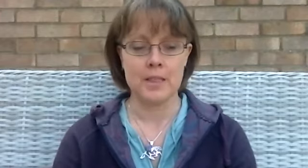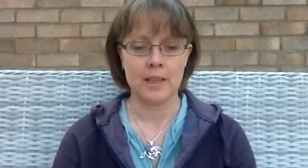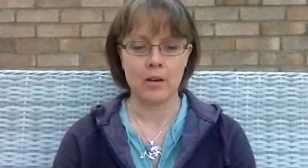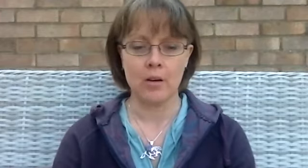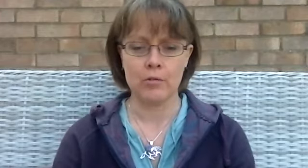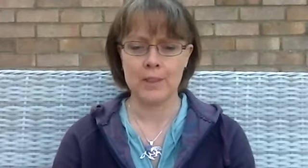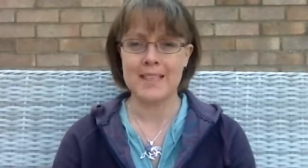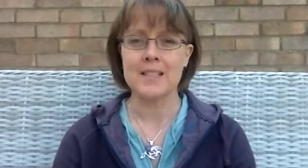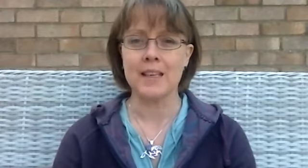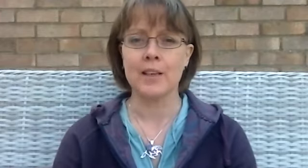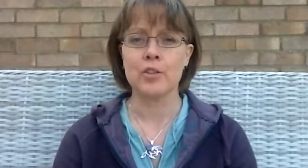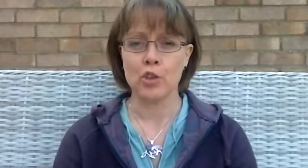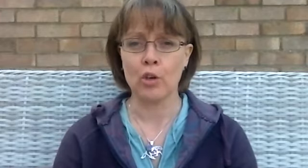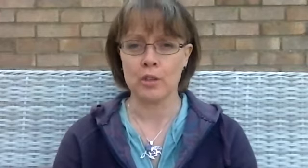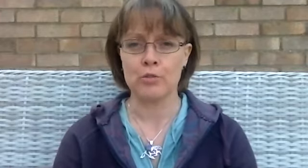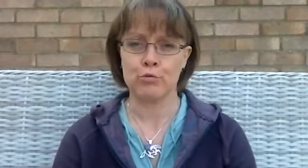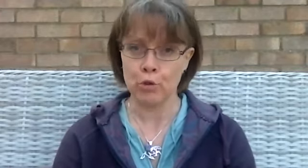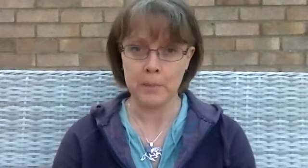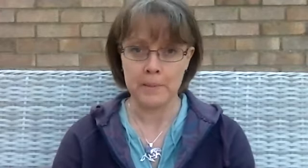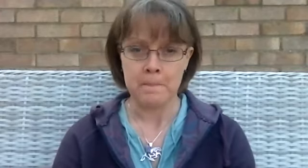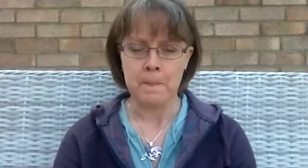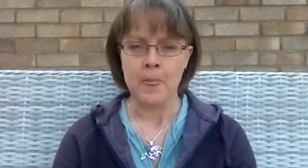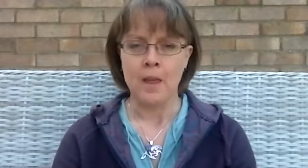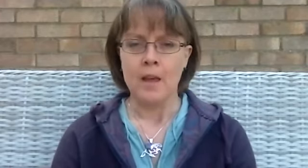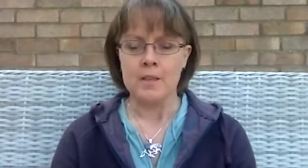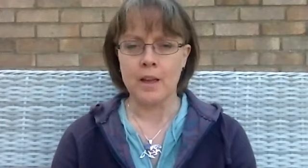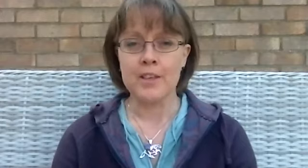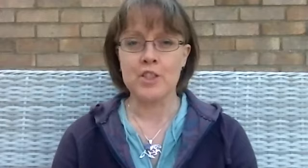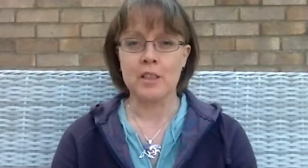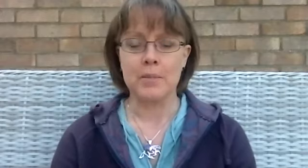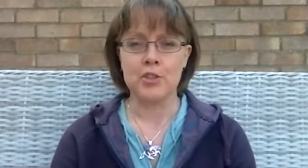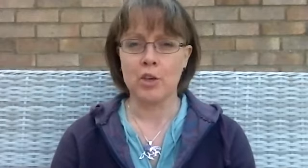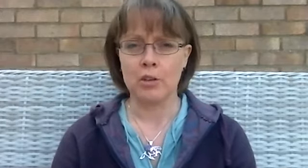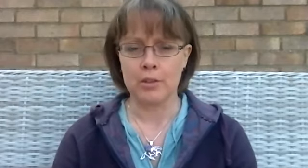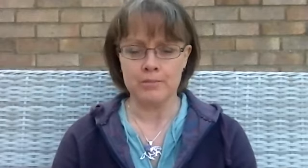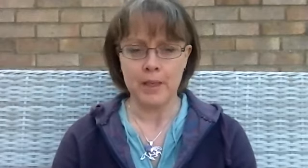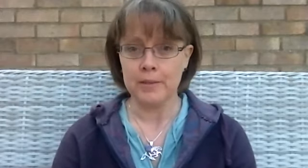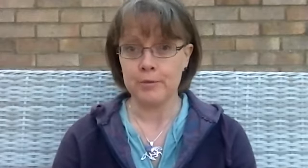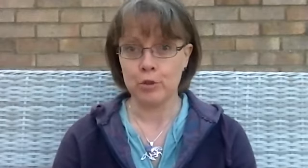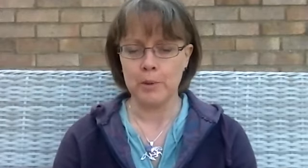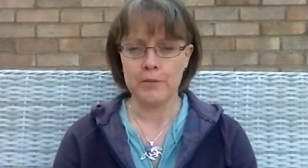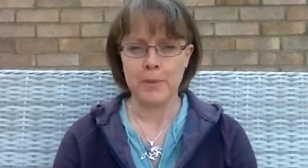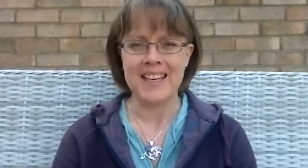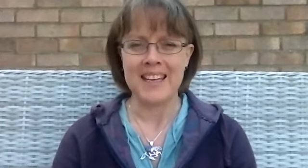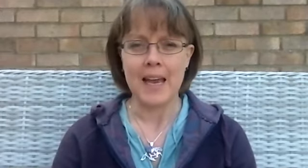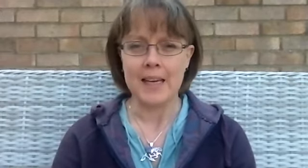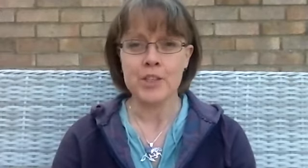on releasing shock and trauma. Now this can be shock, trauma from any age,